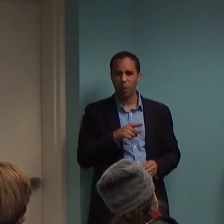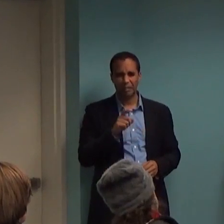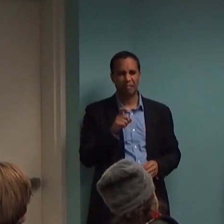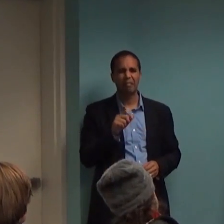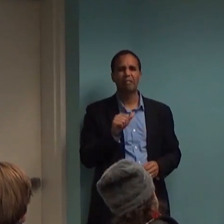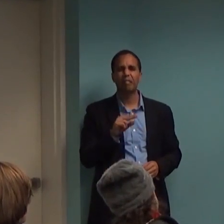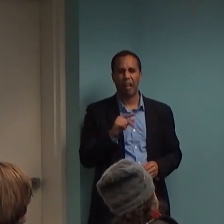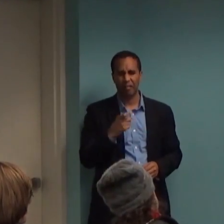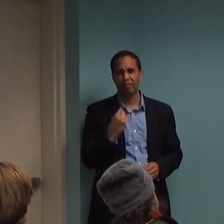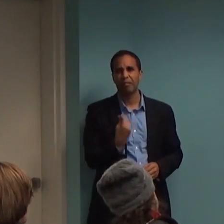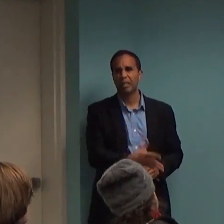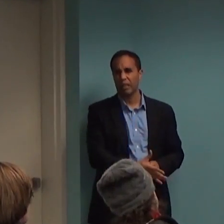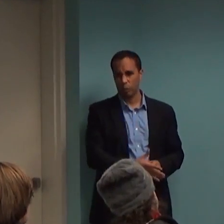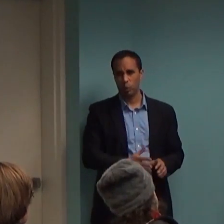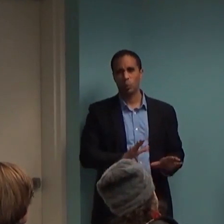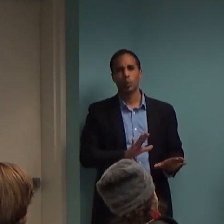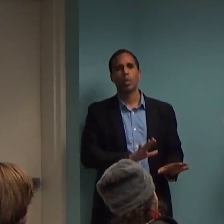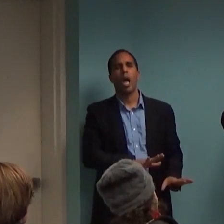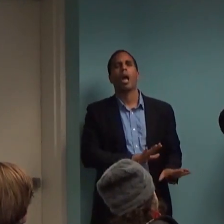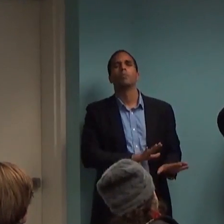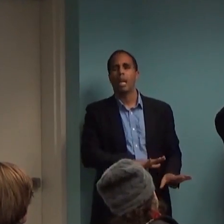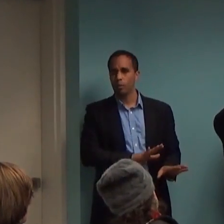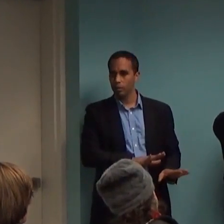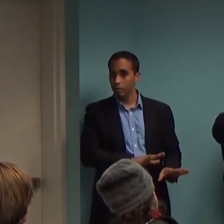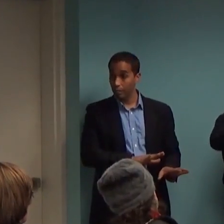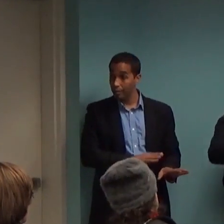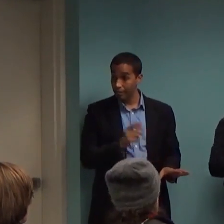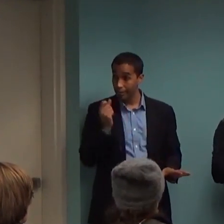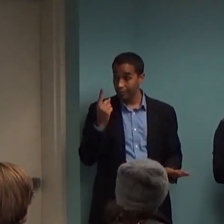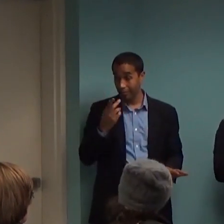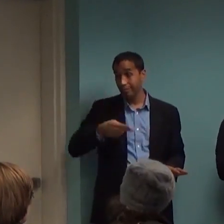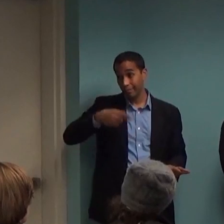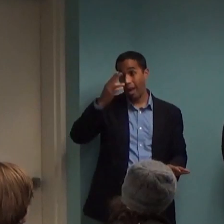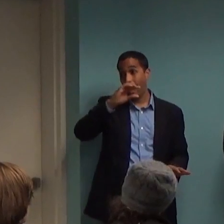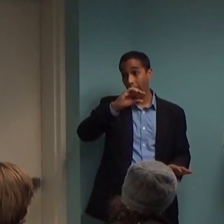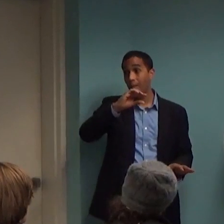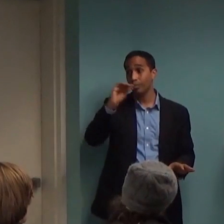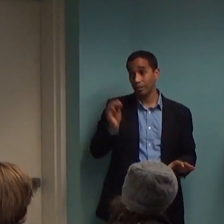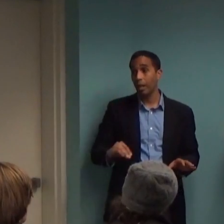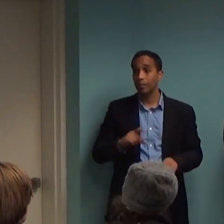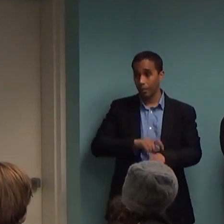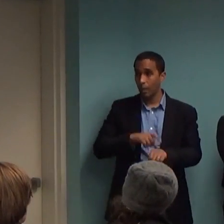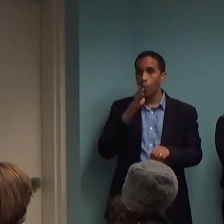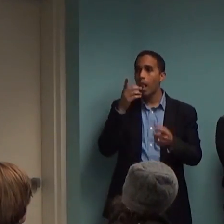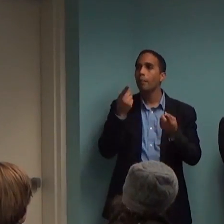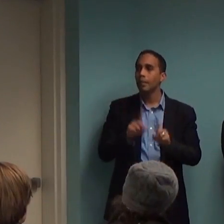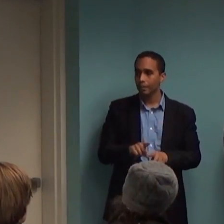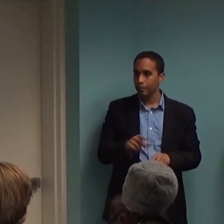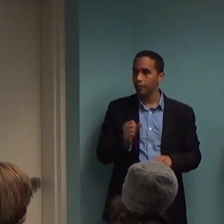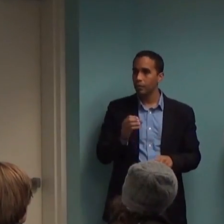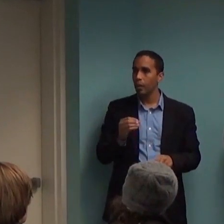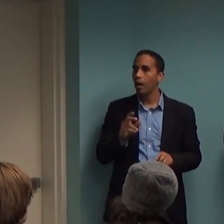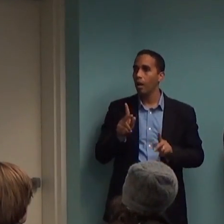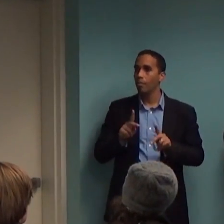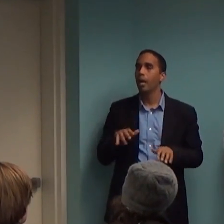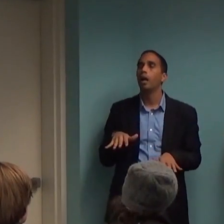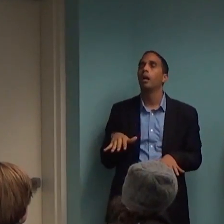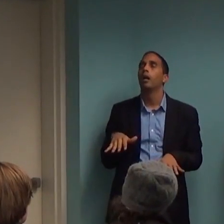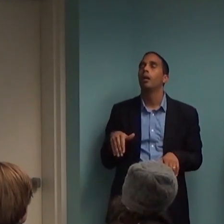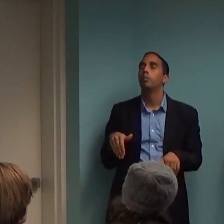You know, there's a very high probability in that setting that that's going to happen. And so, you know, patients really would then recognize this, oh, this brought me